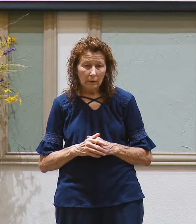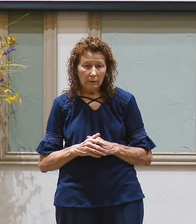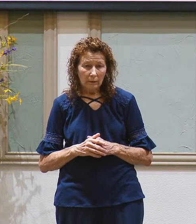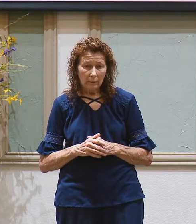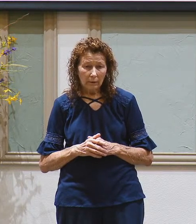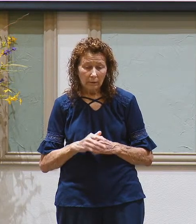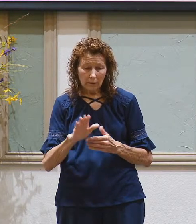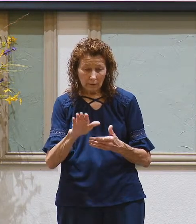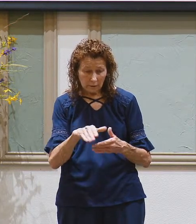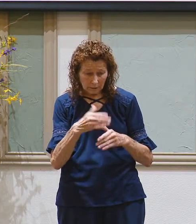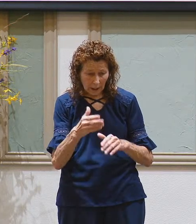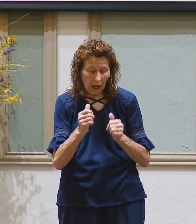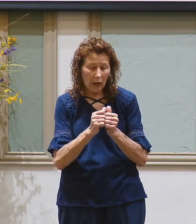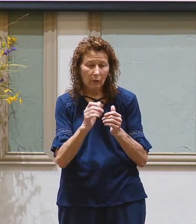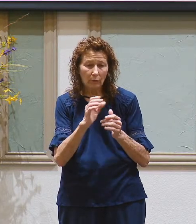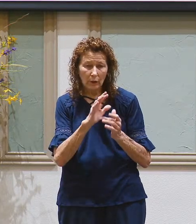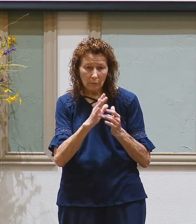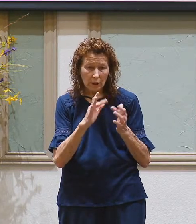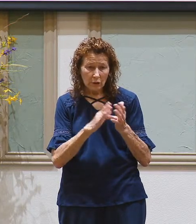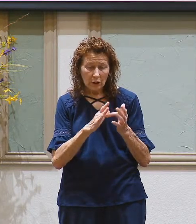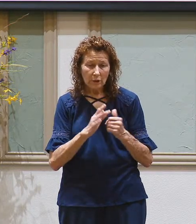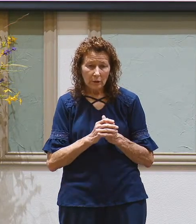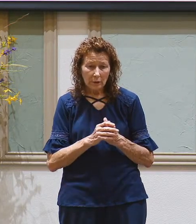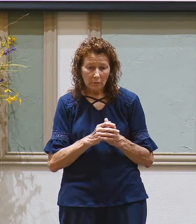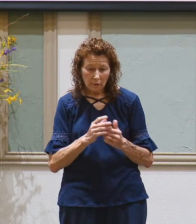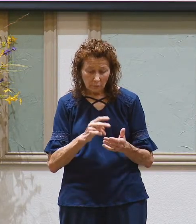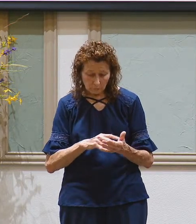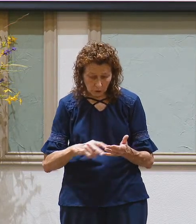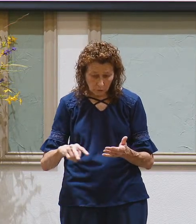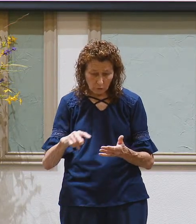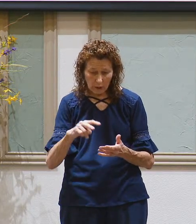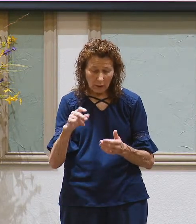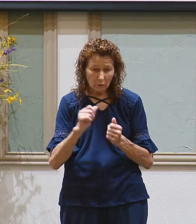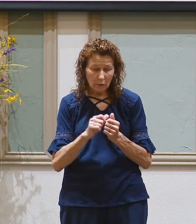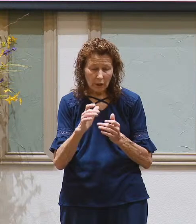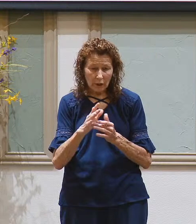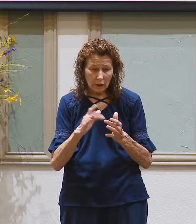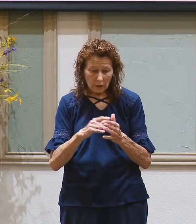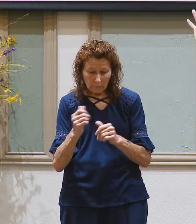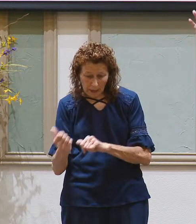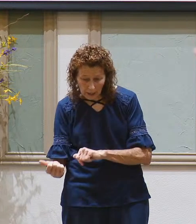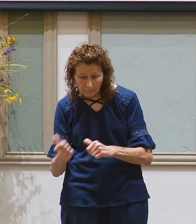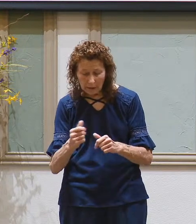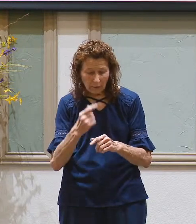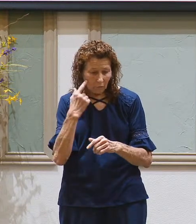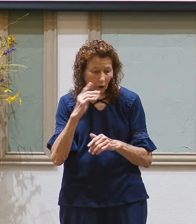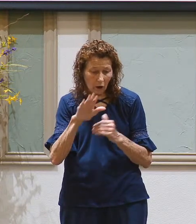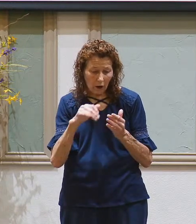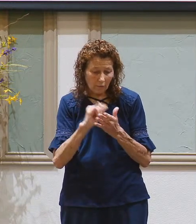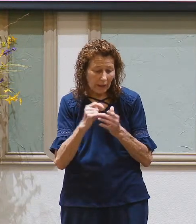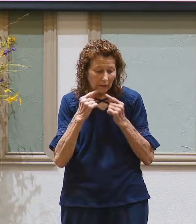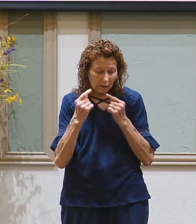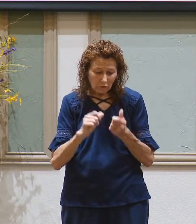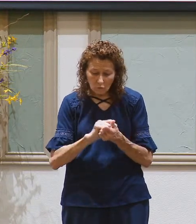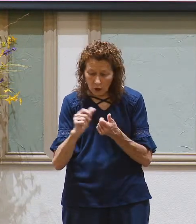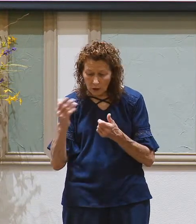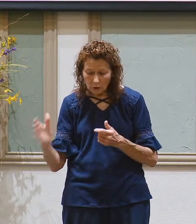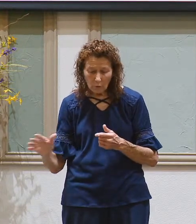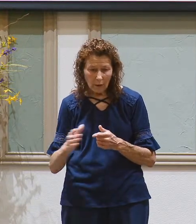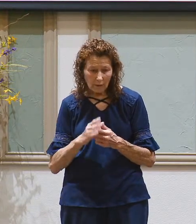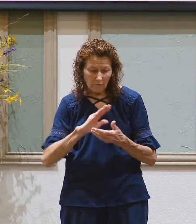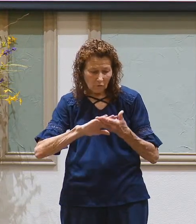die with Jesus be raised with Jesus in baptism where all that sin will be washed away